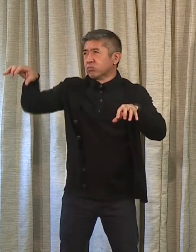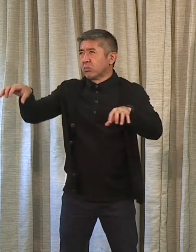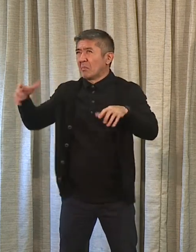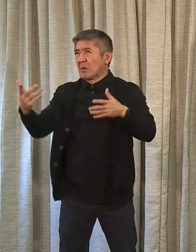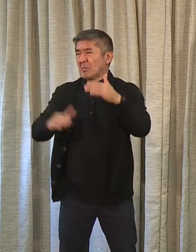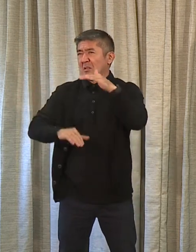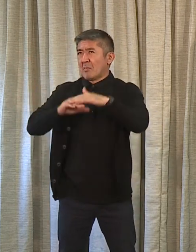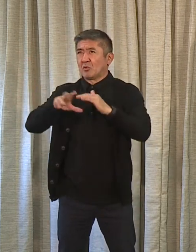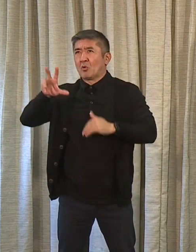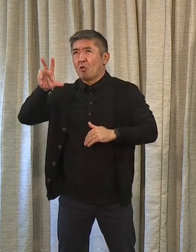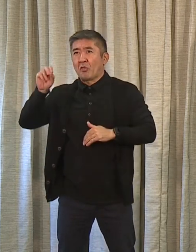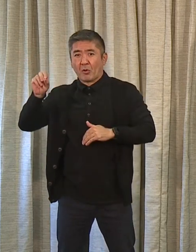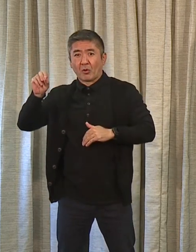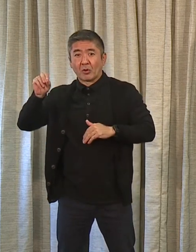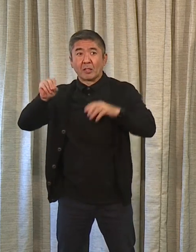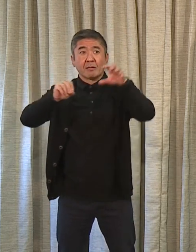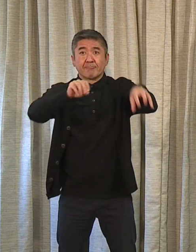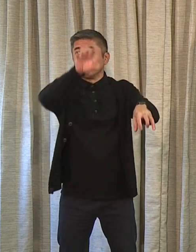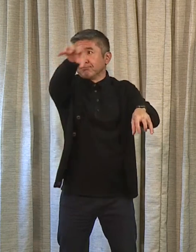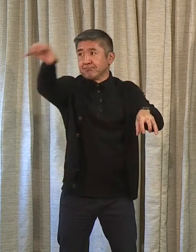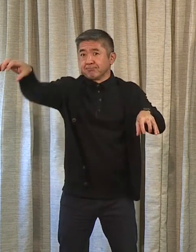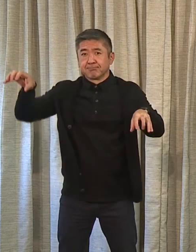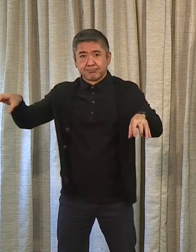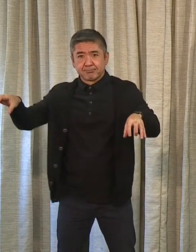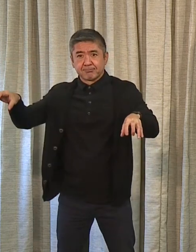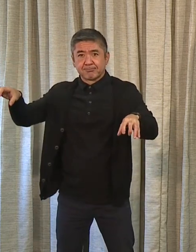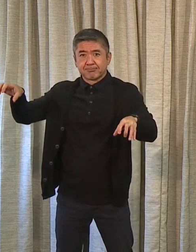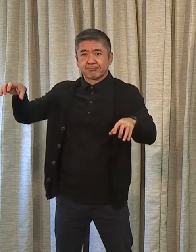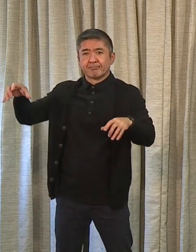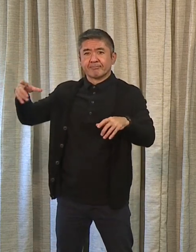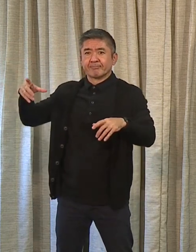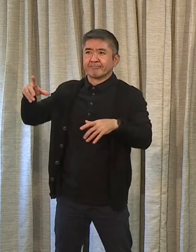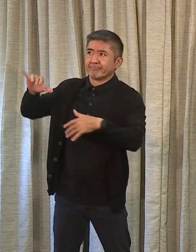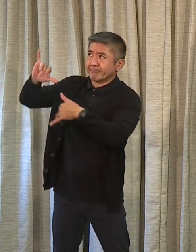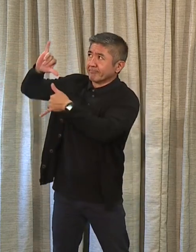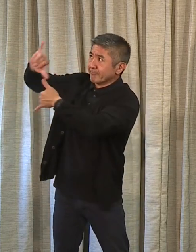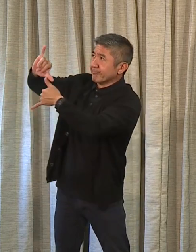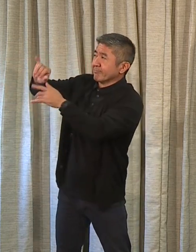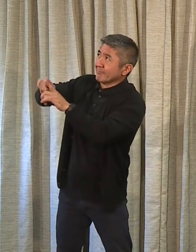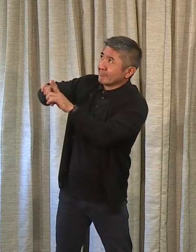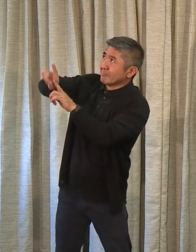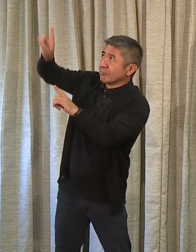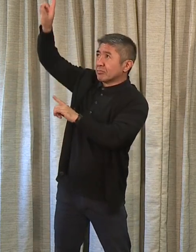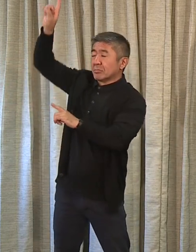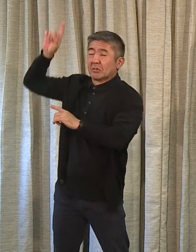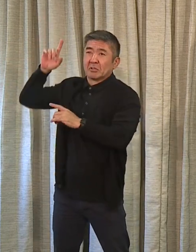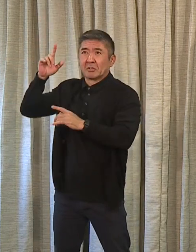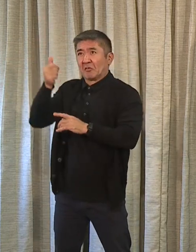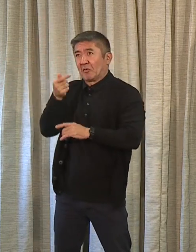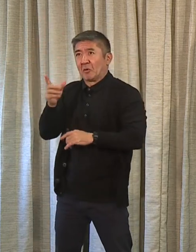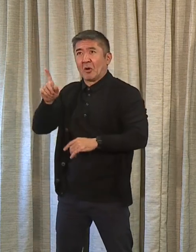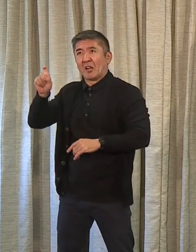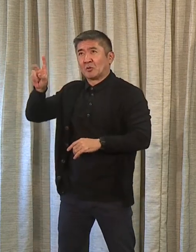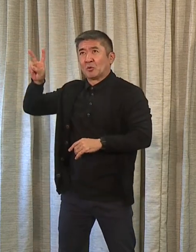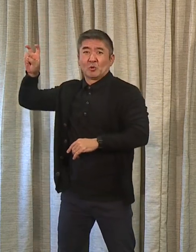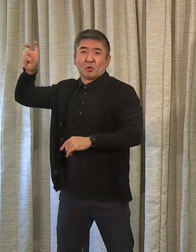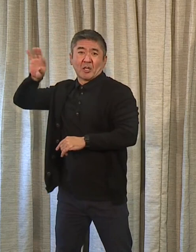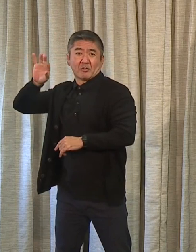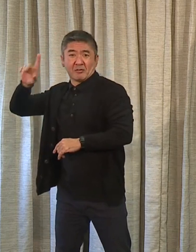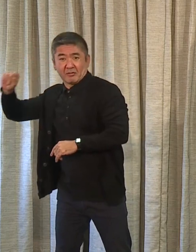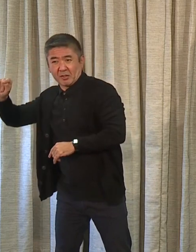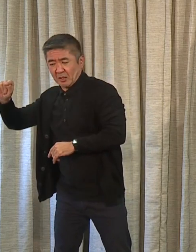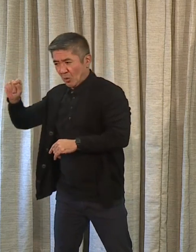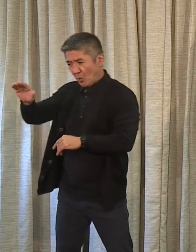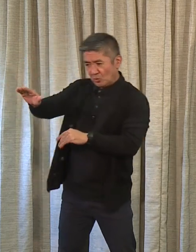30, that are comprised of varying height antennas. They could be several hundred feet or just a few dozen feet